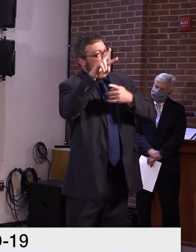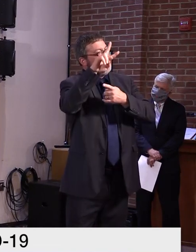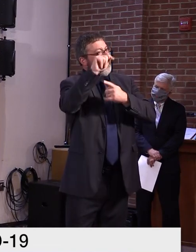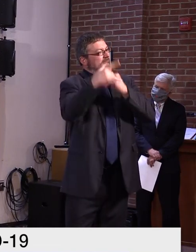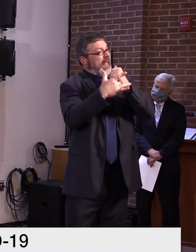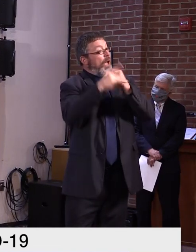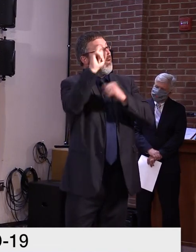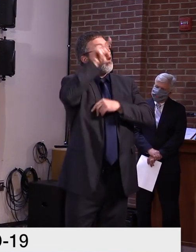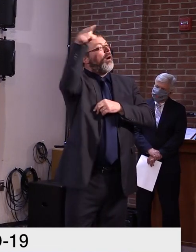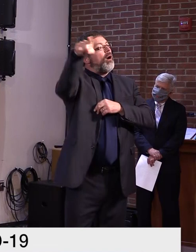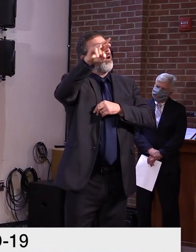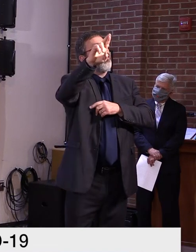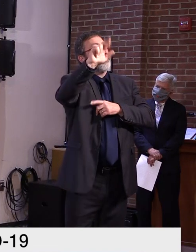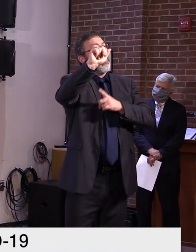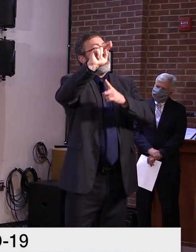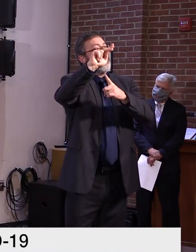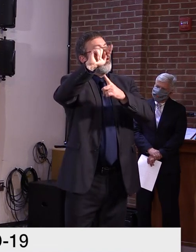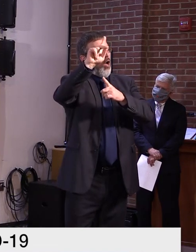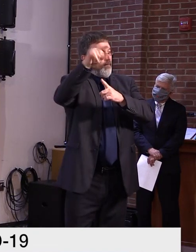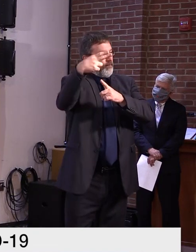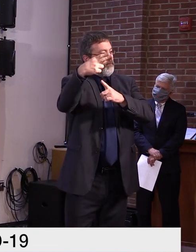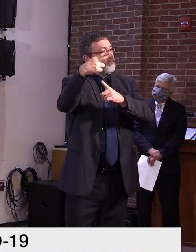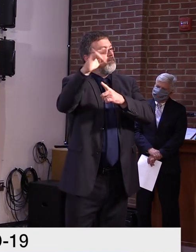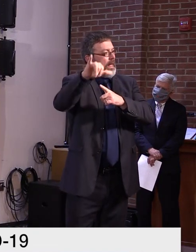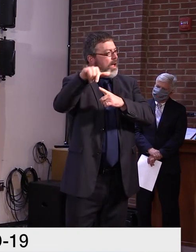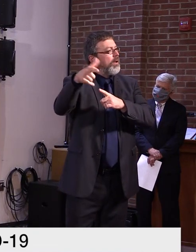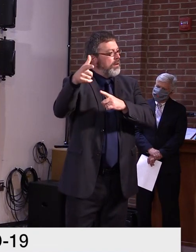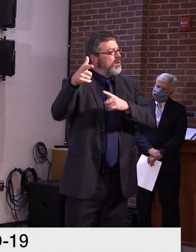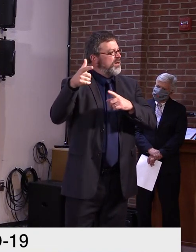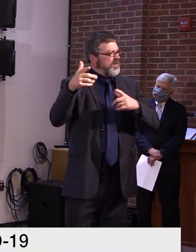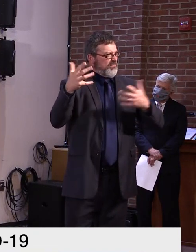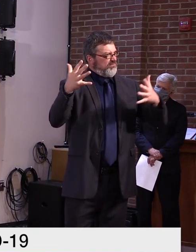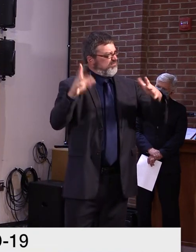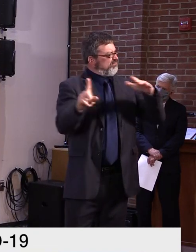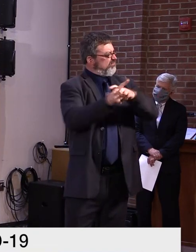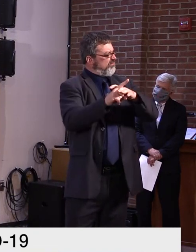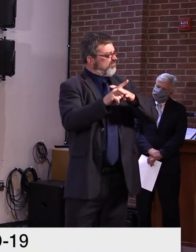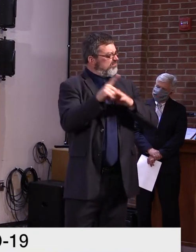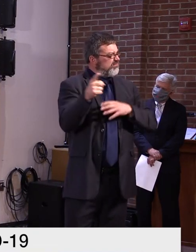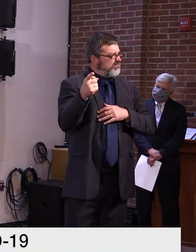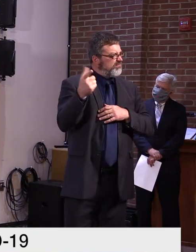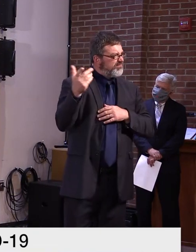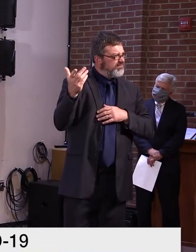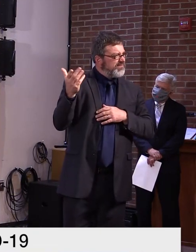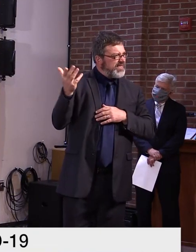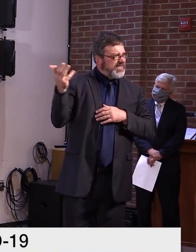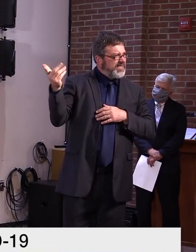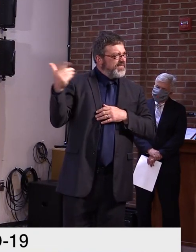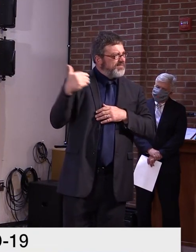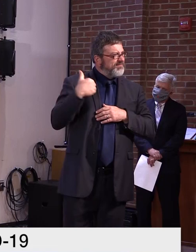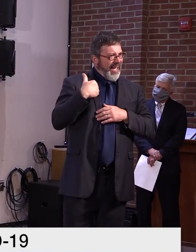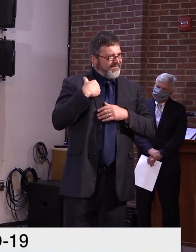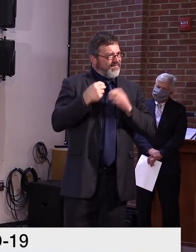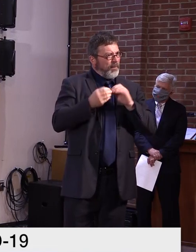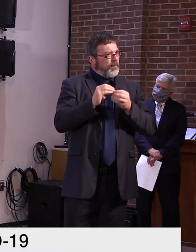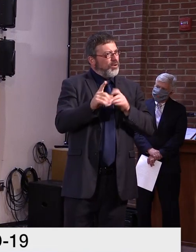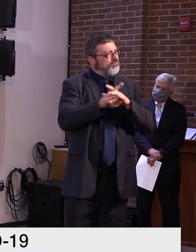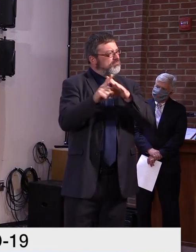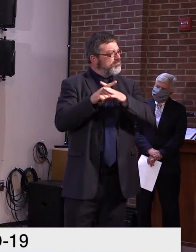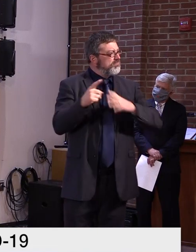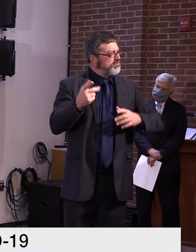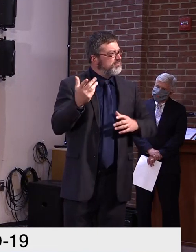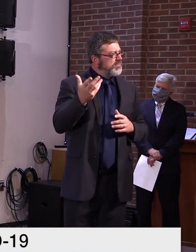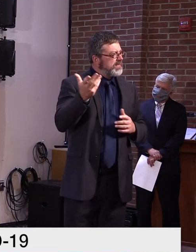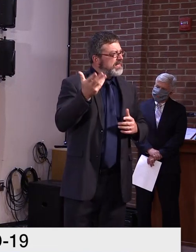only one college. So obviously the administration has provided those numbers in the past looking for them today.